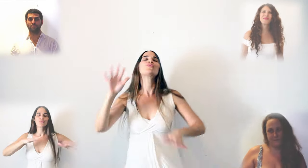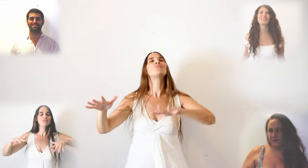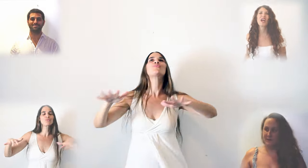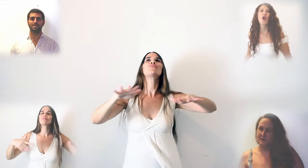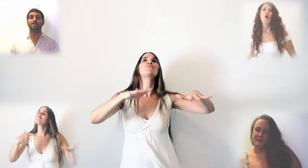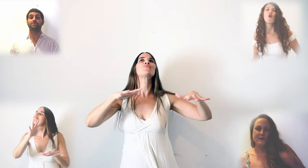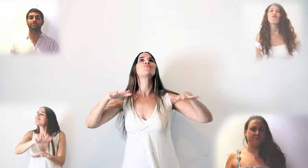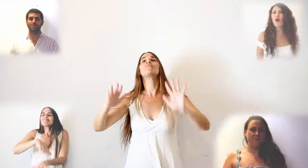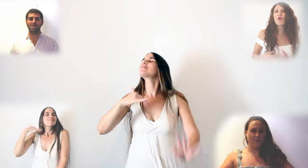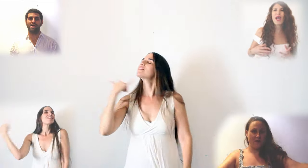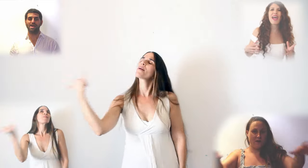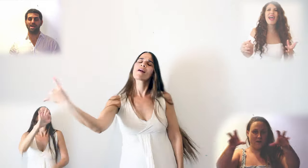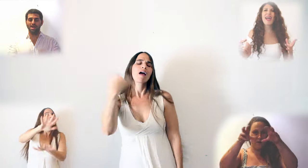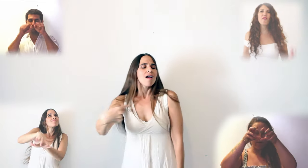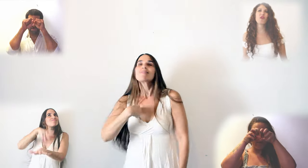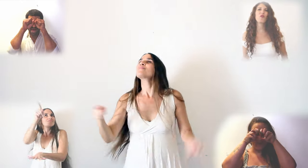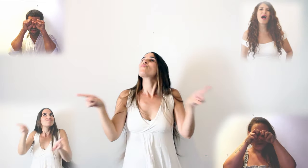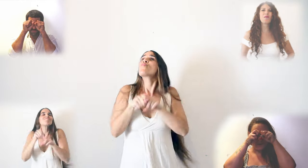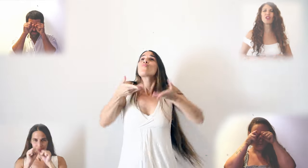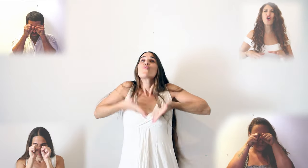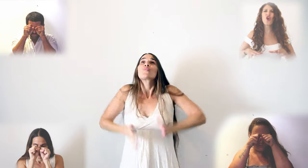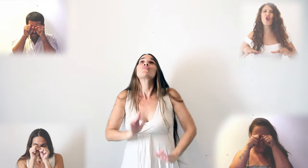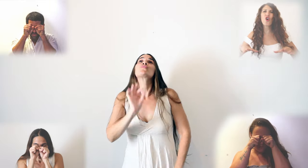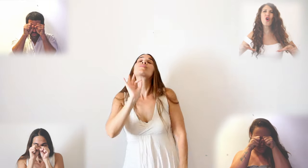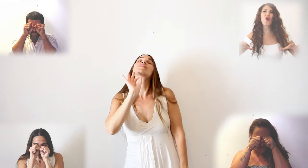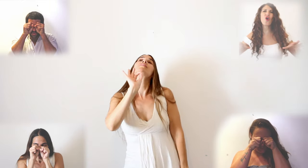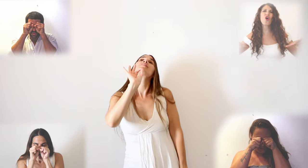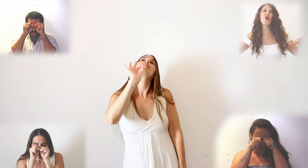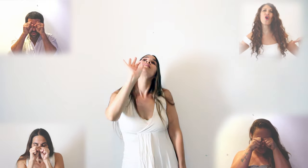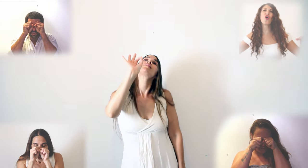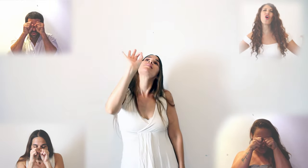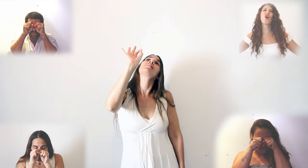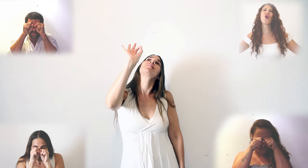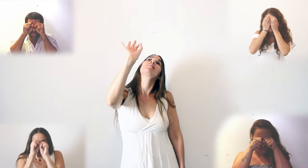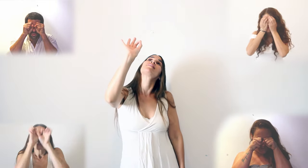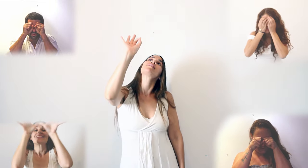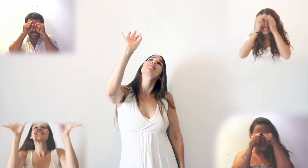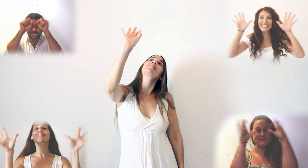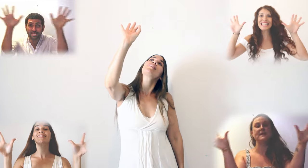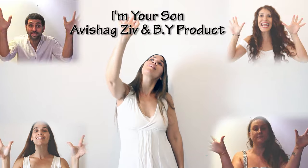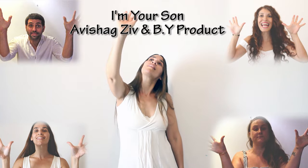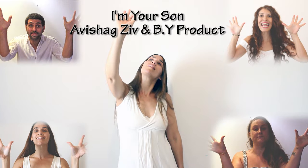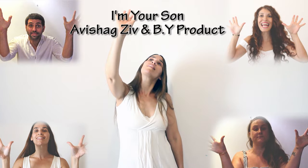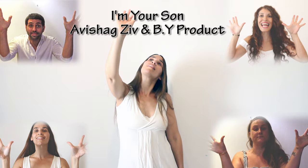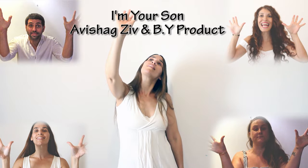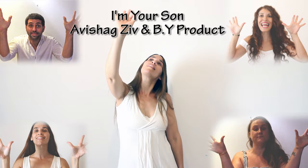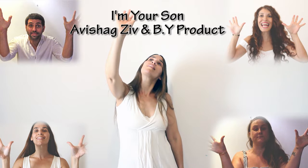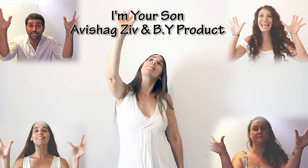Forever I'm your son